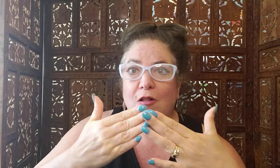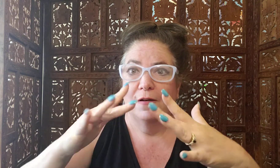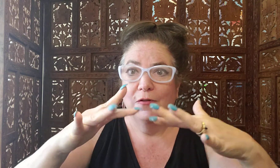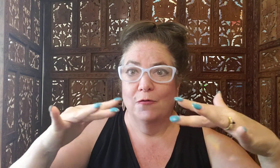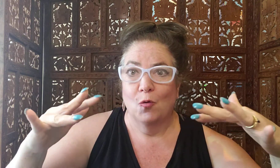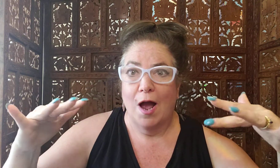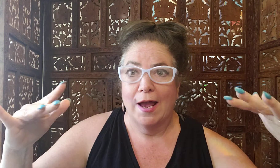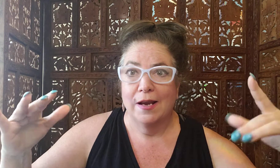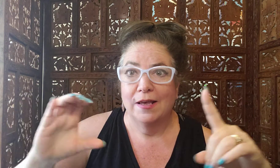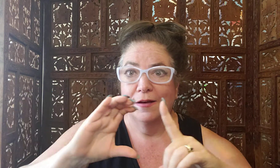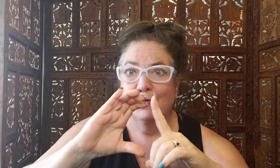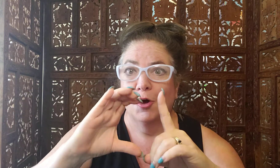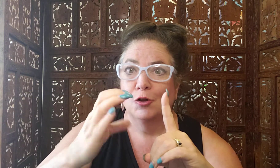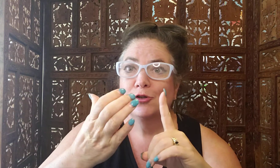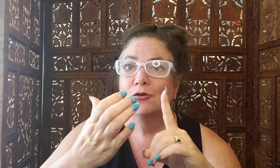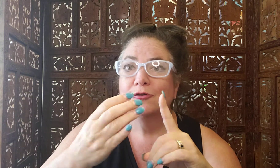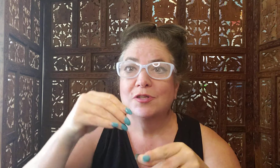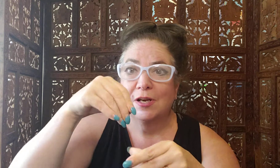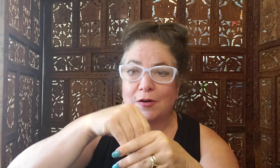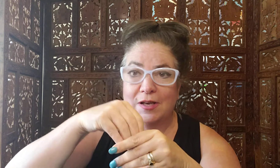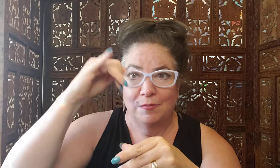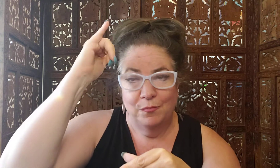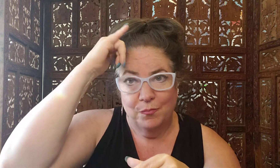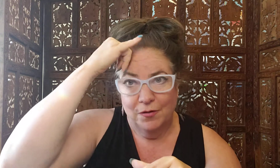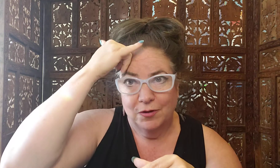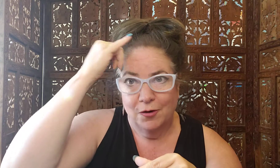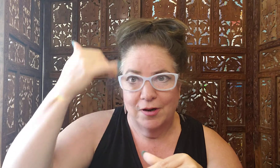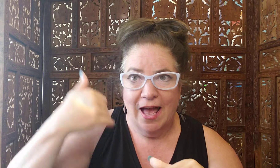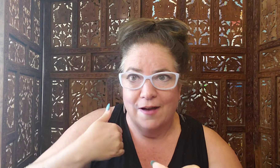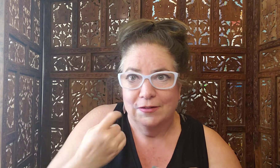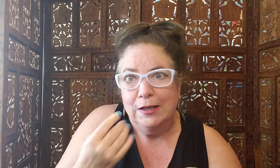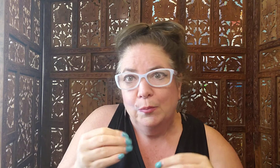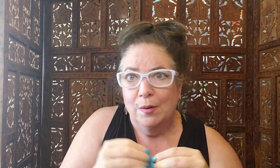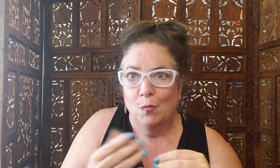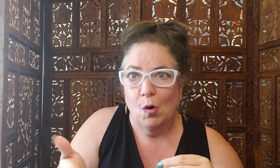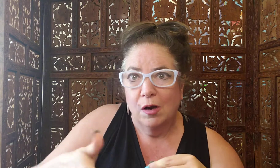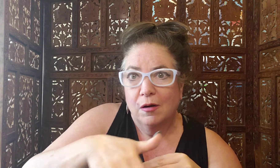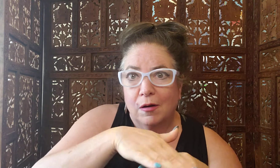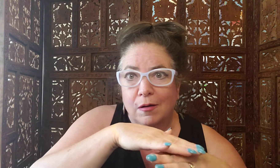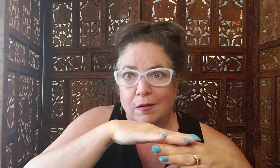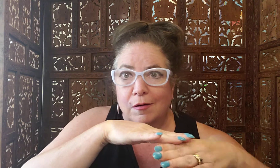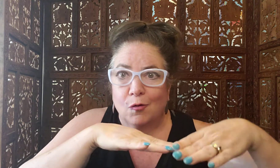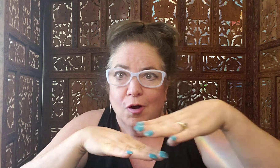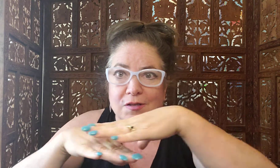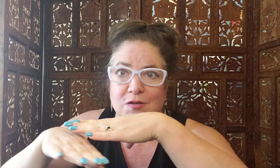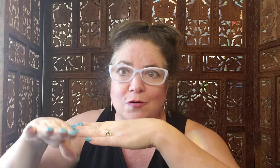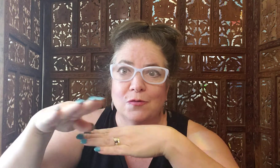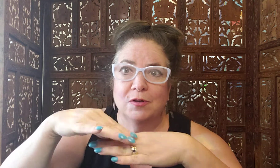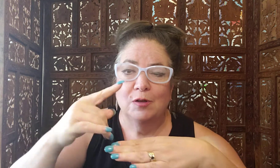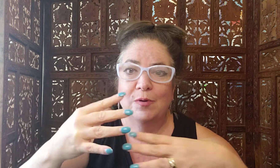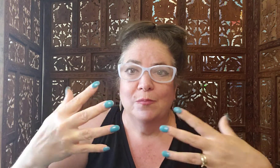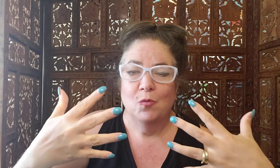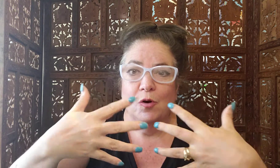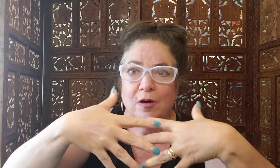of the variety of cultures that are in Buffalo to have a little bit more crossover, a little bit more